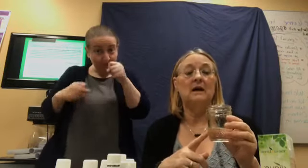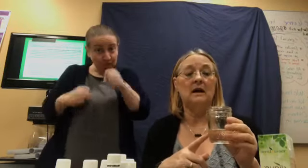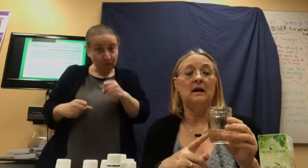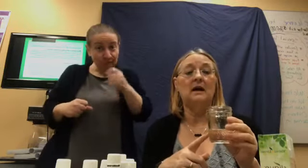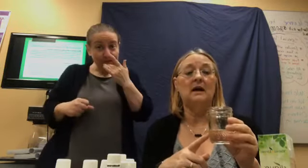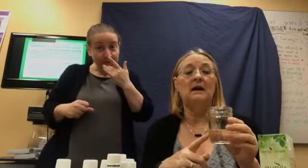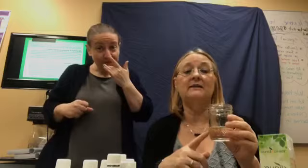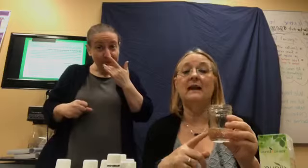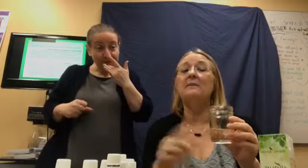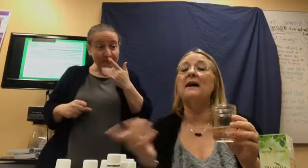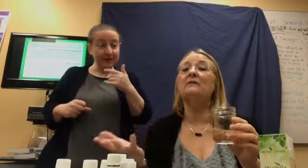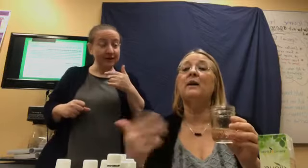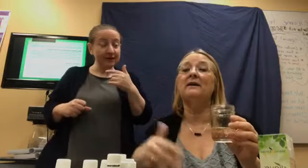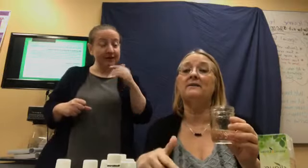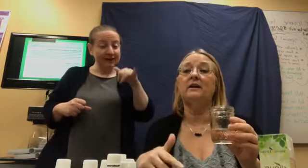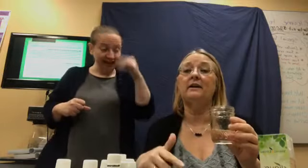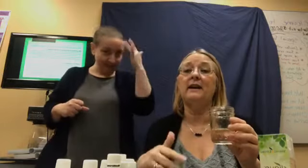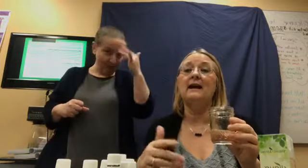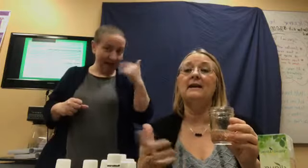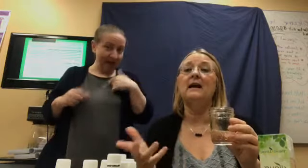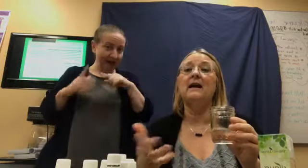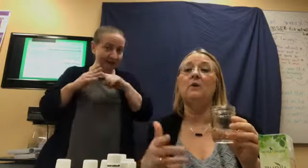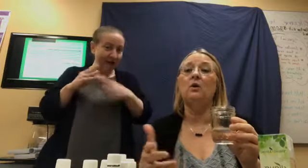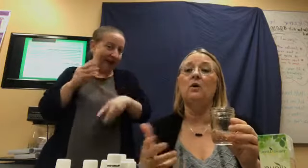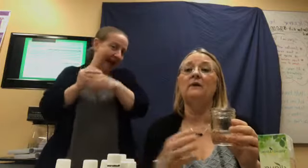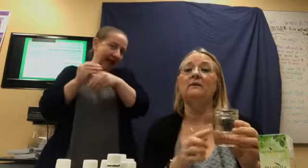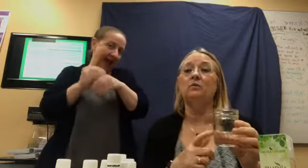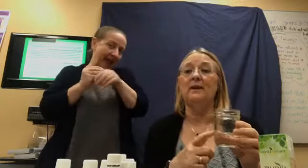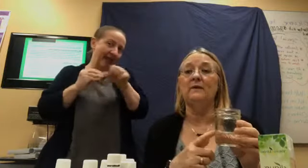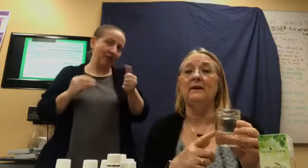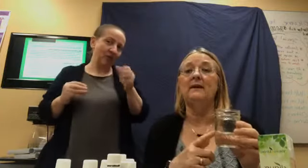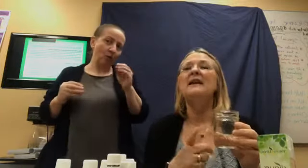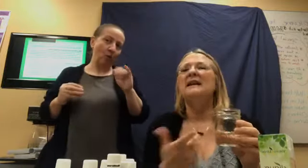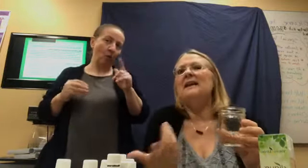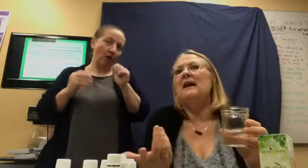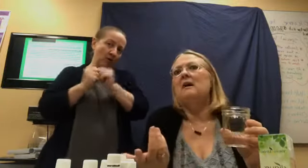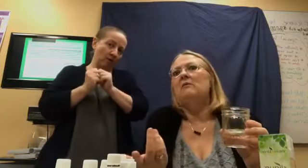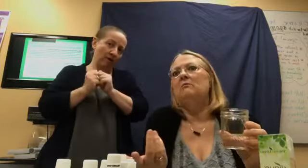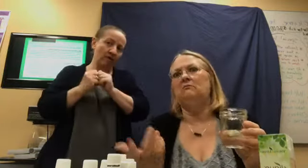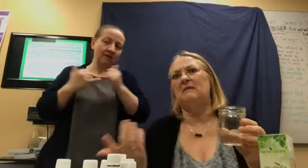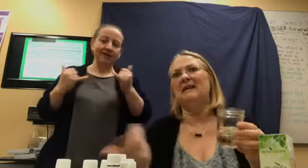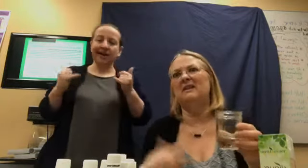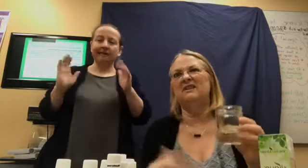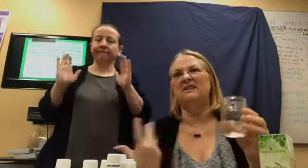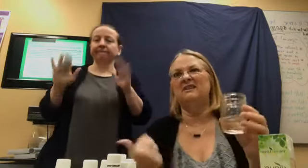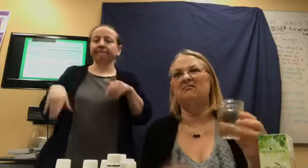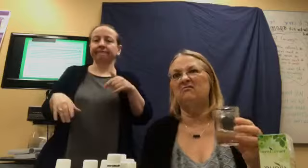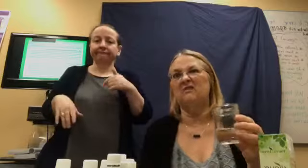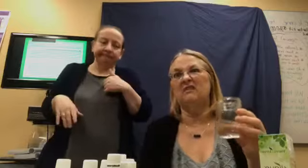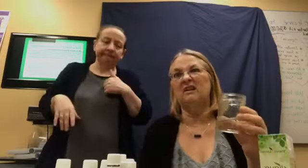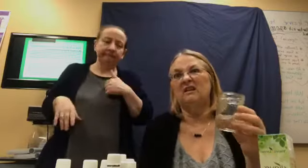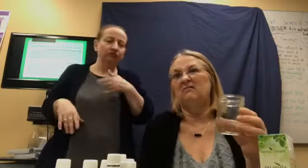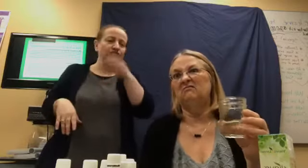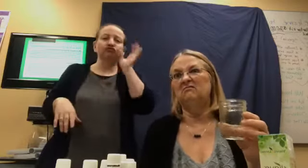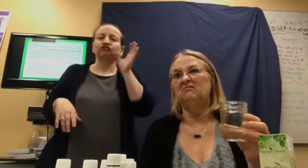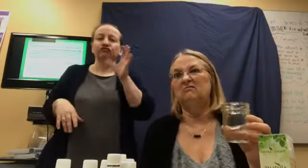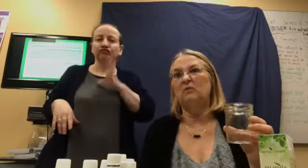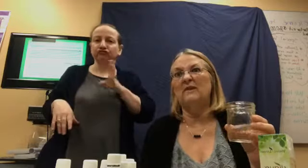I, and that's why I started adding other oils with it. Now, I can just drink it without